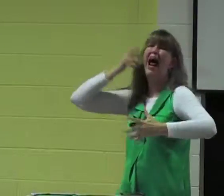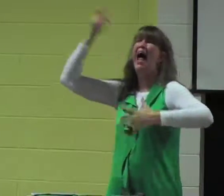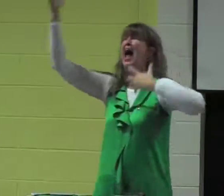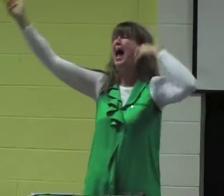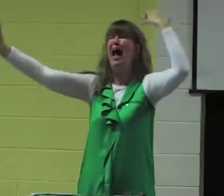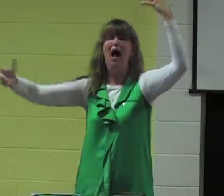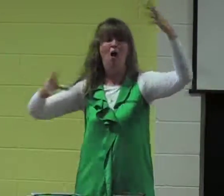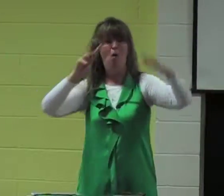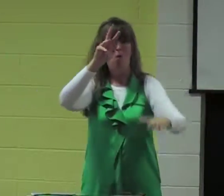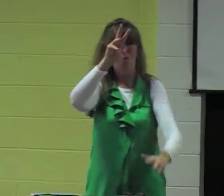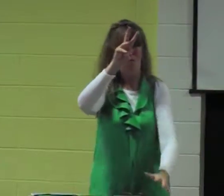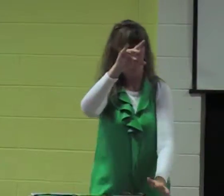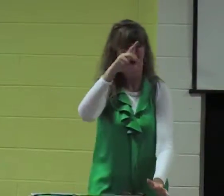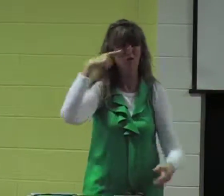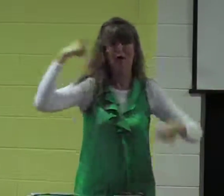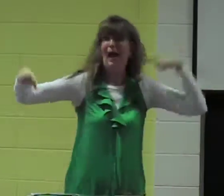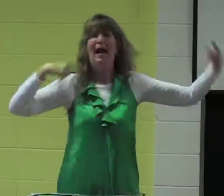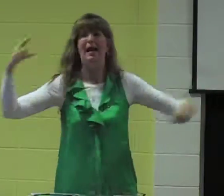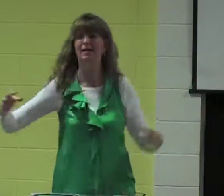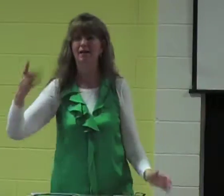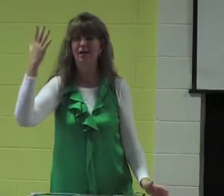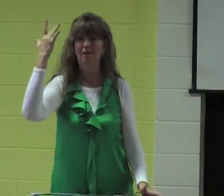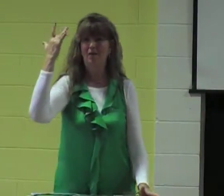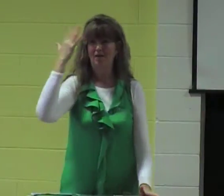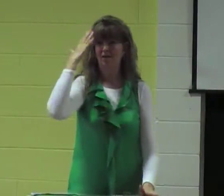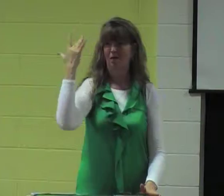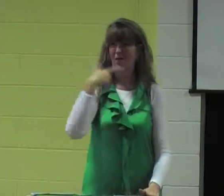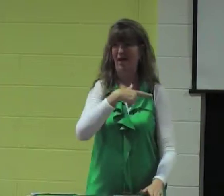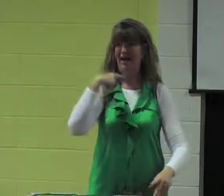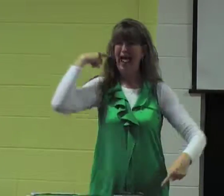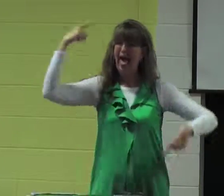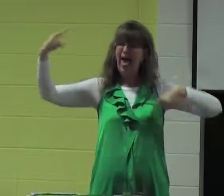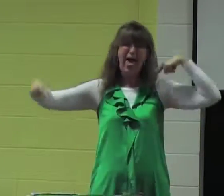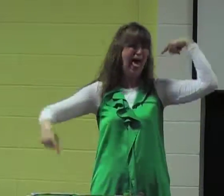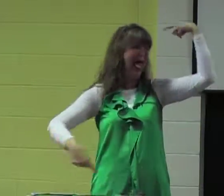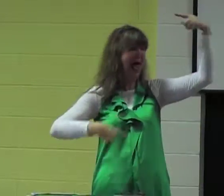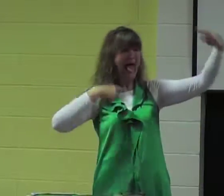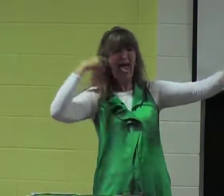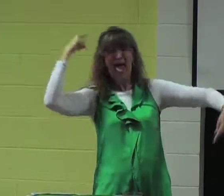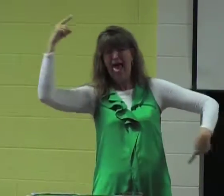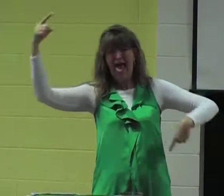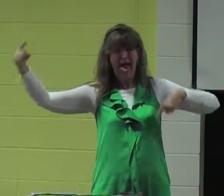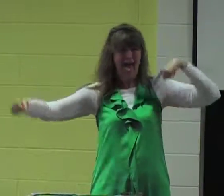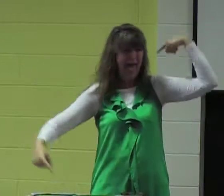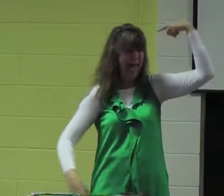And all of the fans were going crazy. And do you know why they were going crazy?